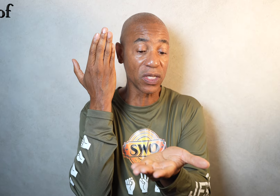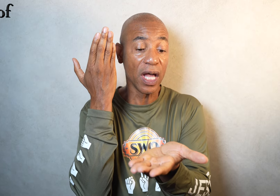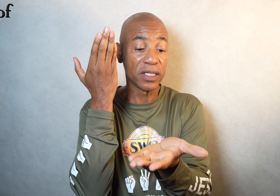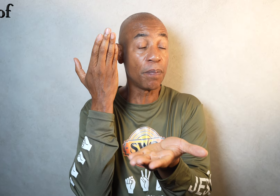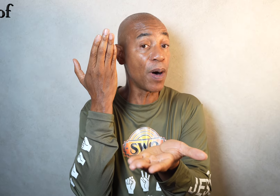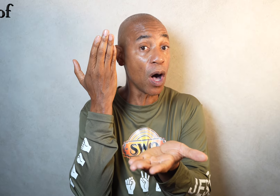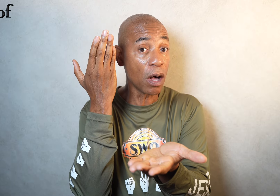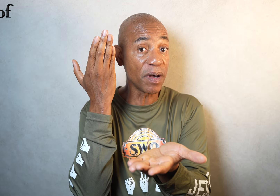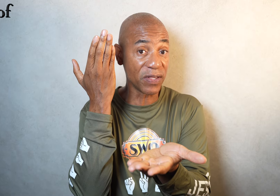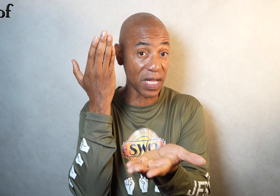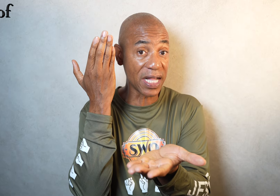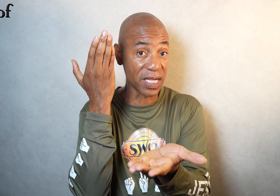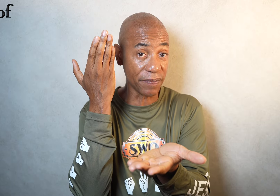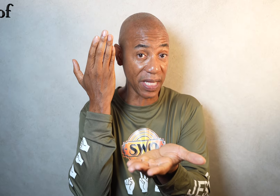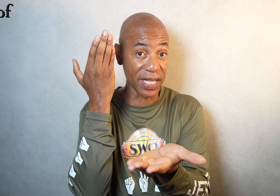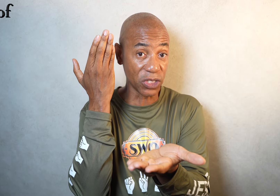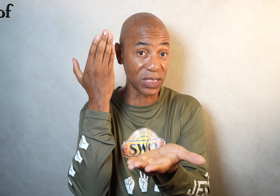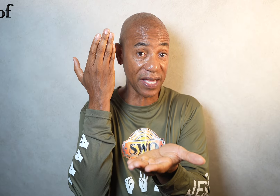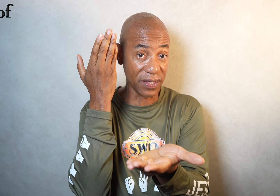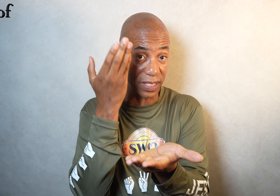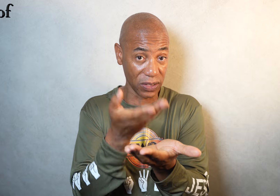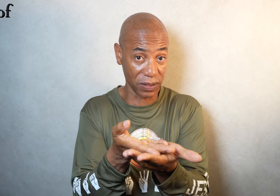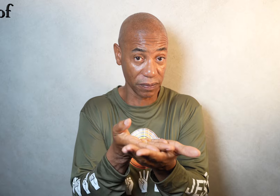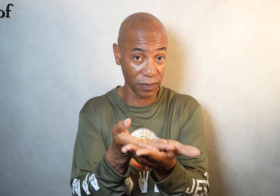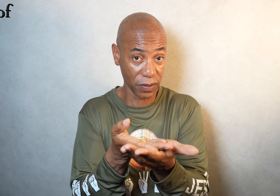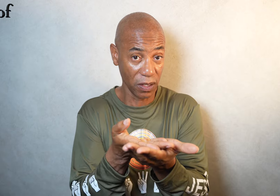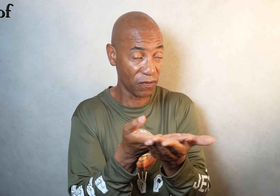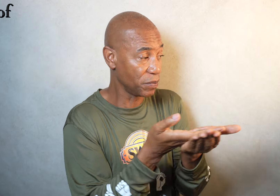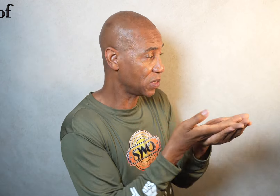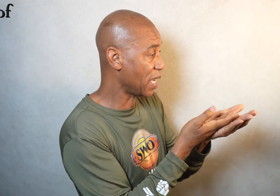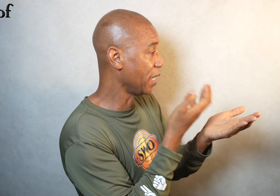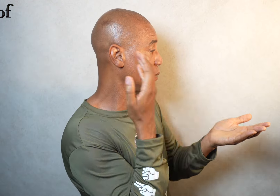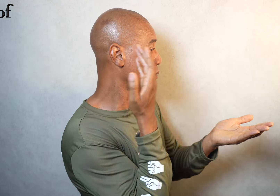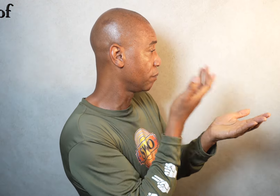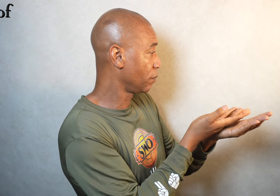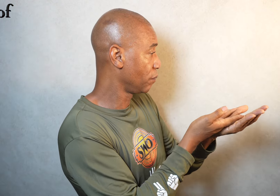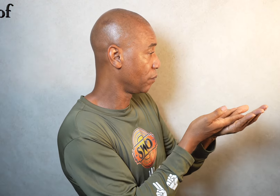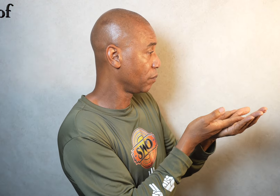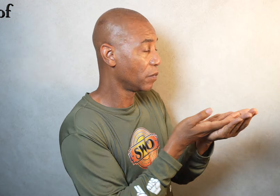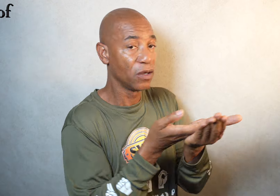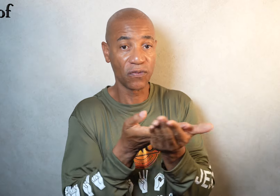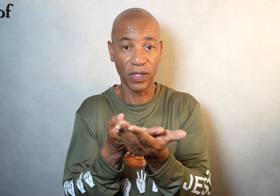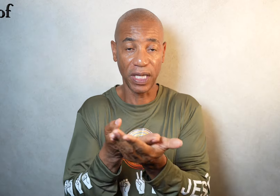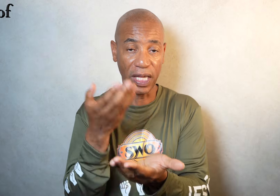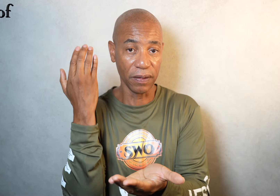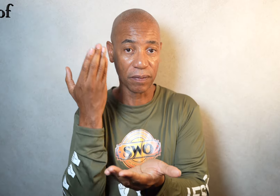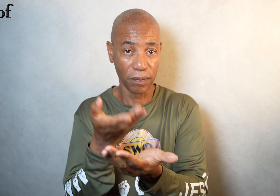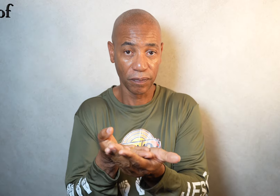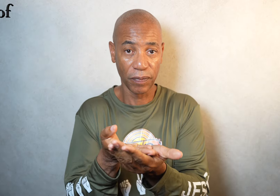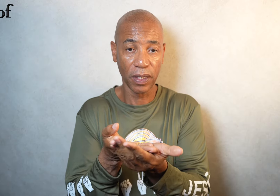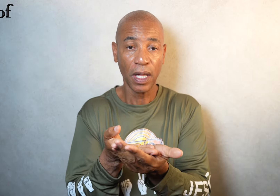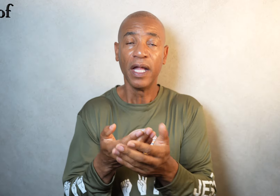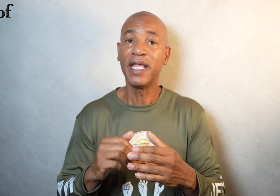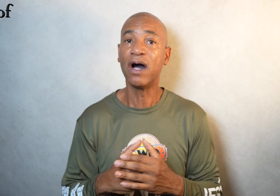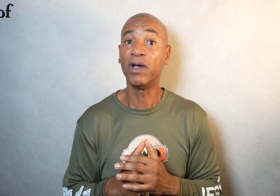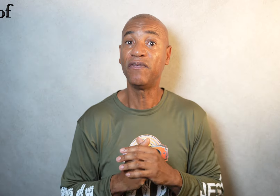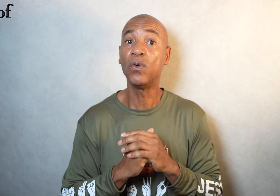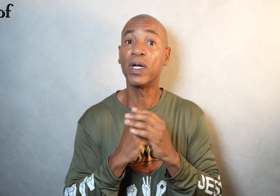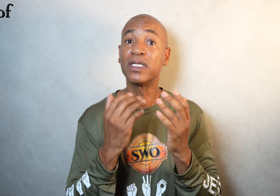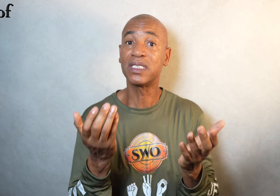the palm of the non-dominant hand, just like this. From the side. Front again. Now, if you wanted to